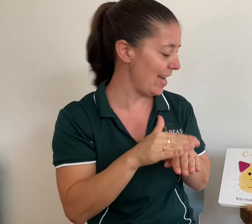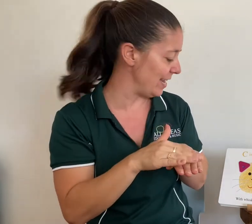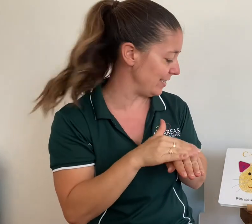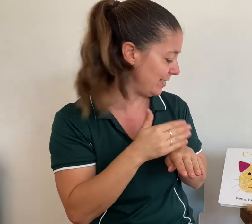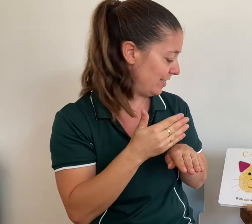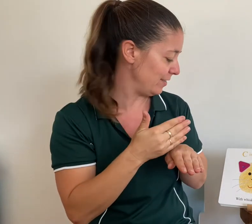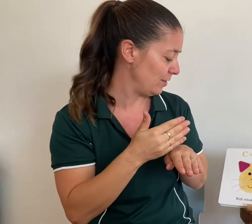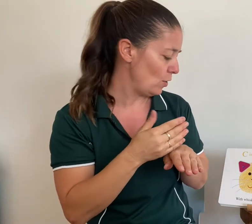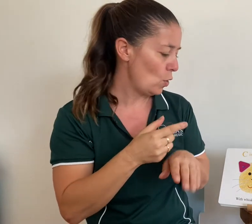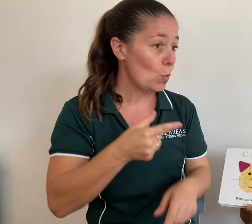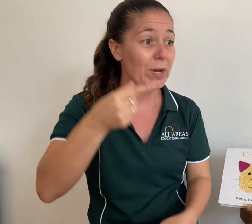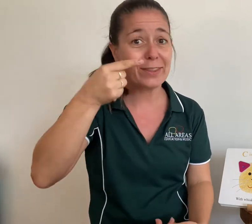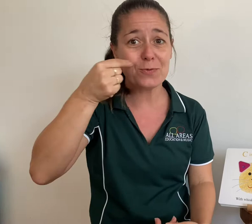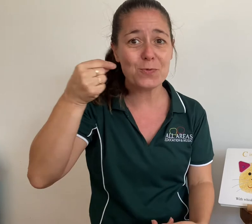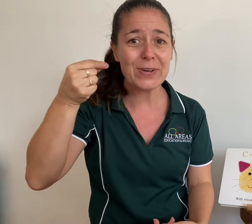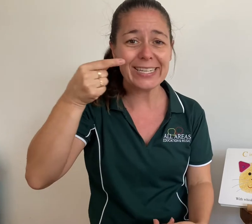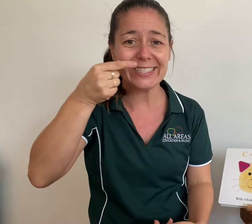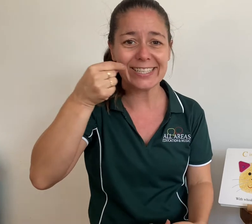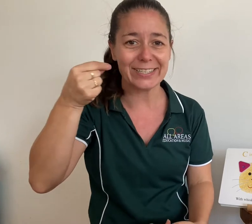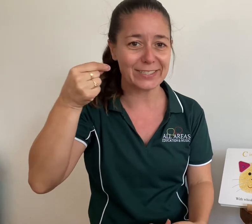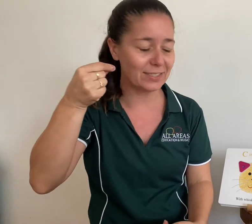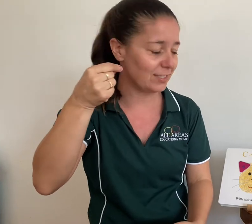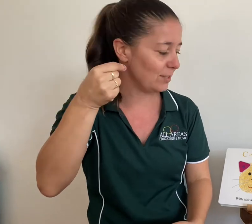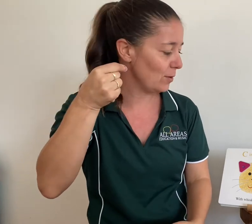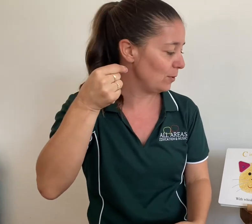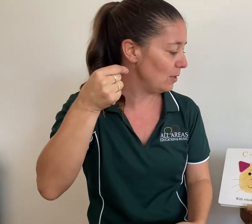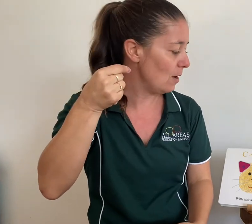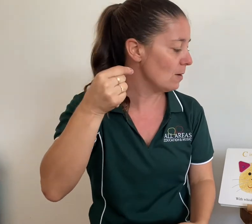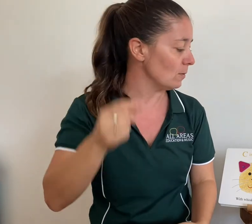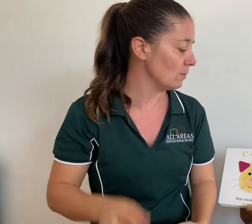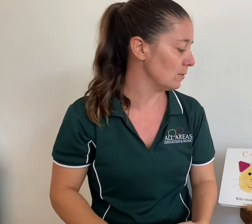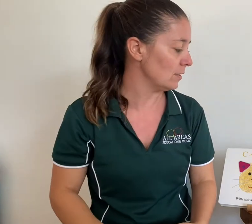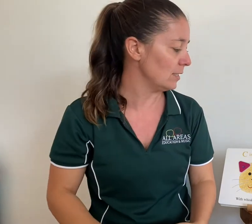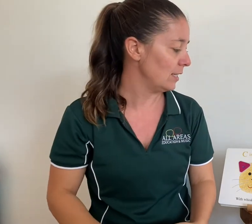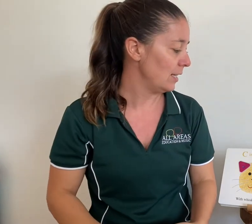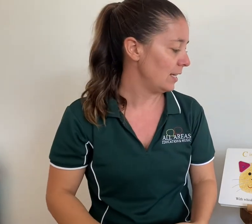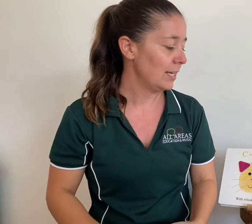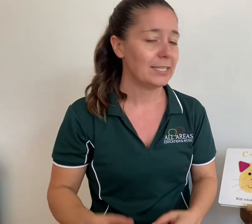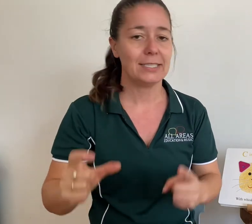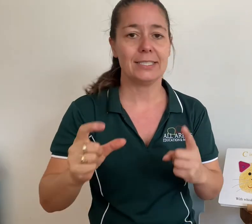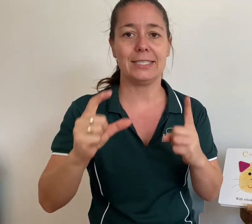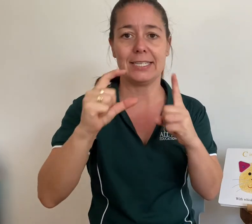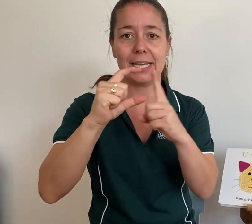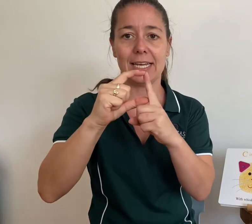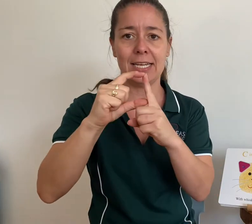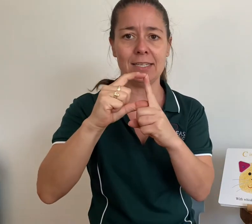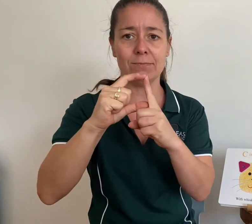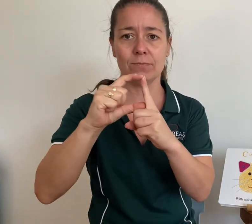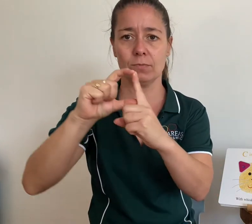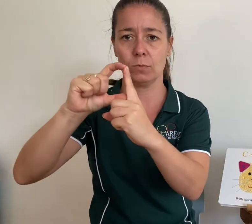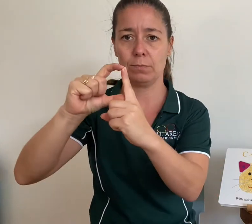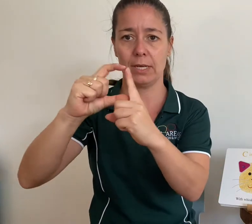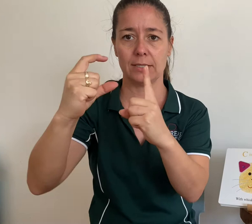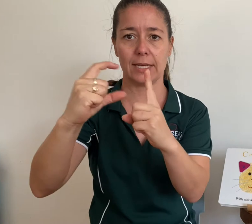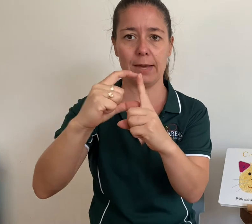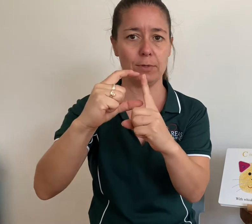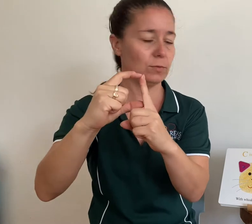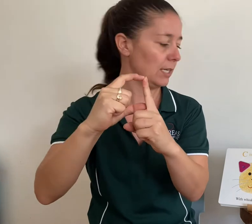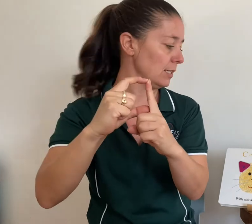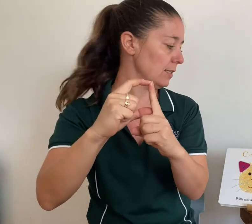with whiskers so long. D makes a capital D doesn't